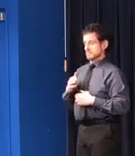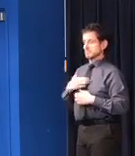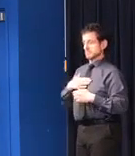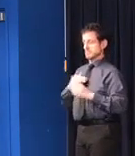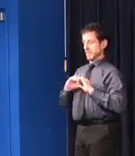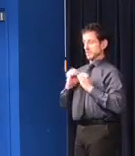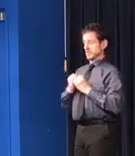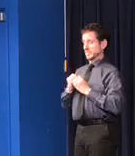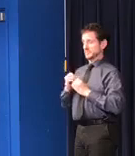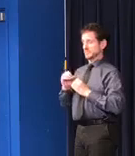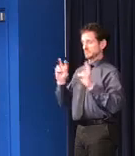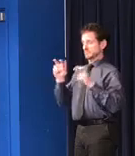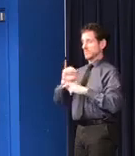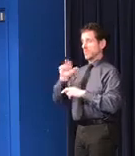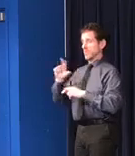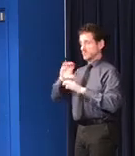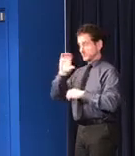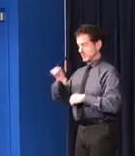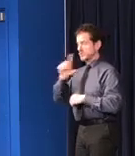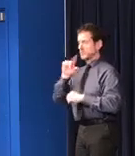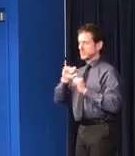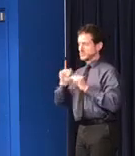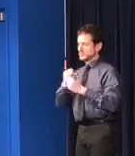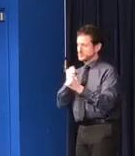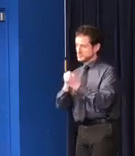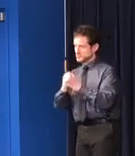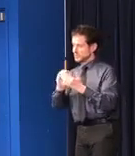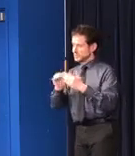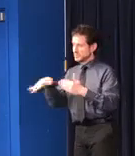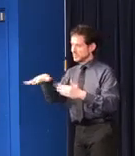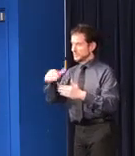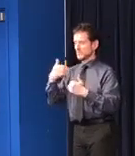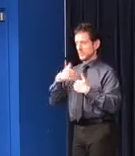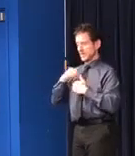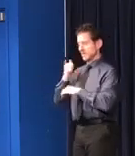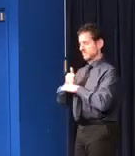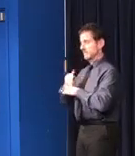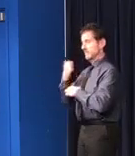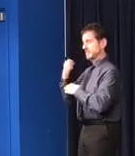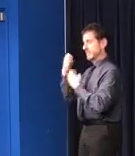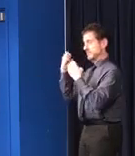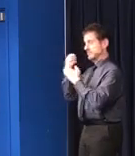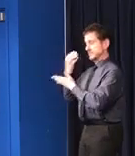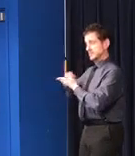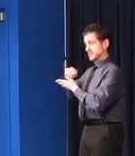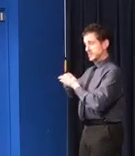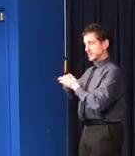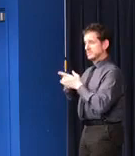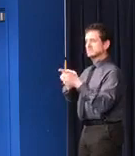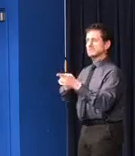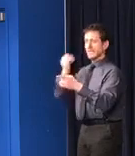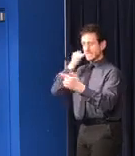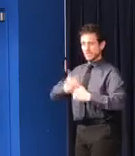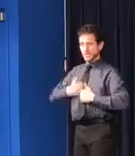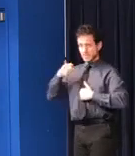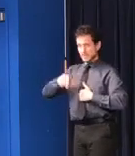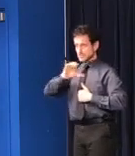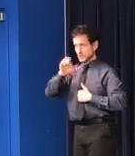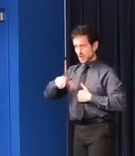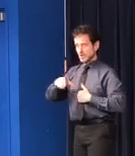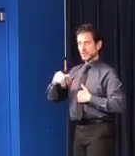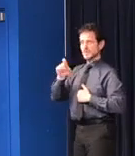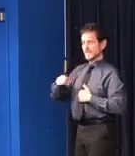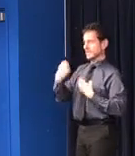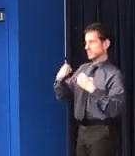continue our mission to support the community through our established emergency fund in which Chicago residents can apply for assistance by